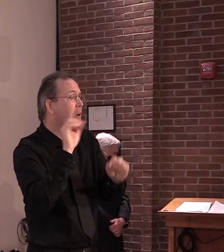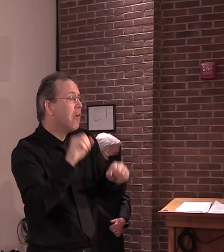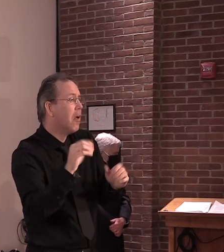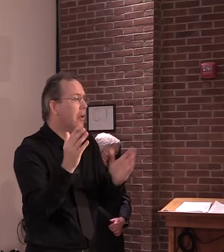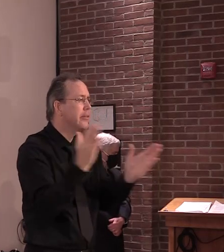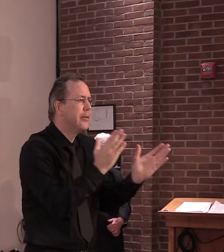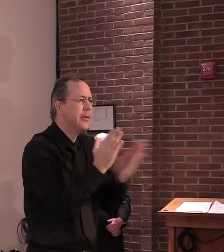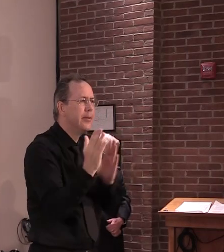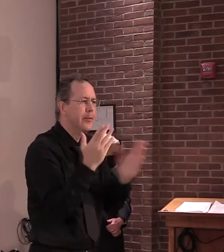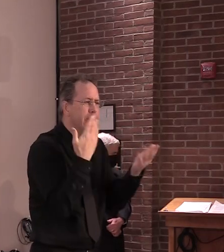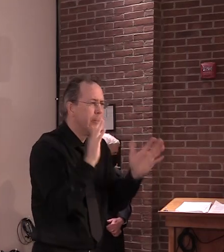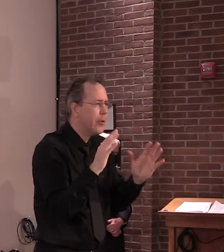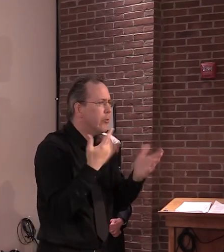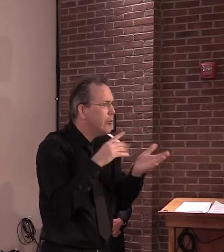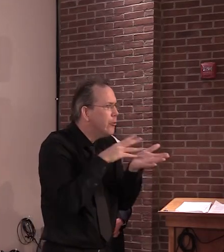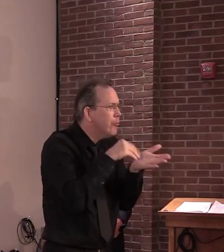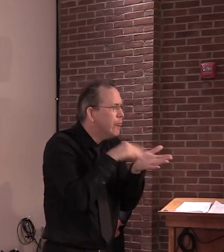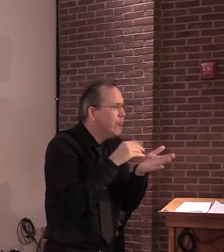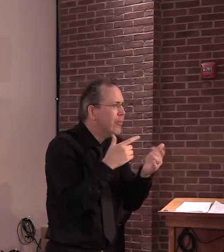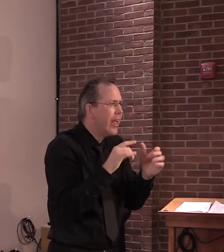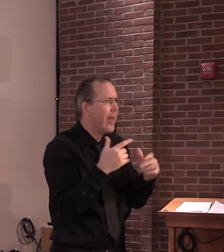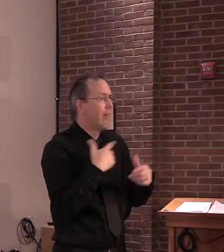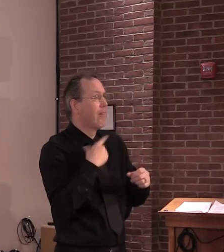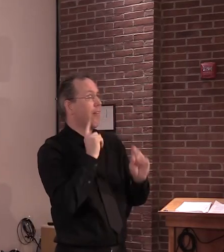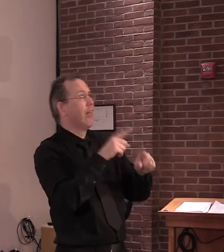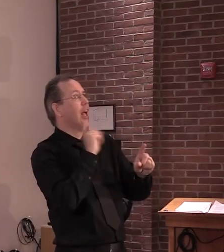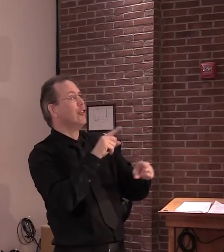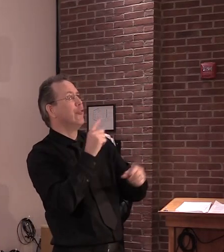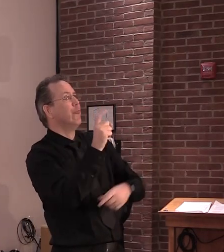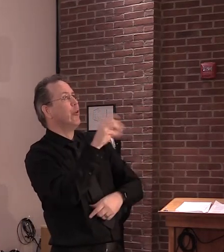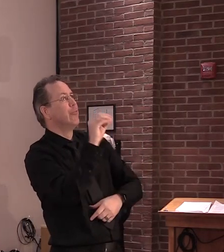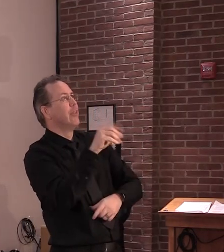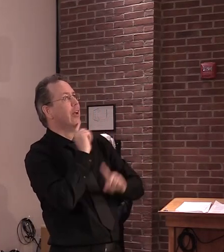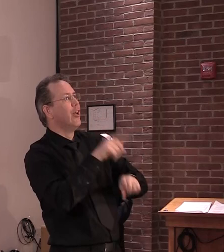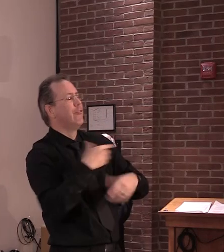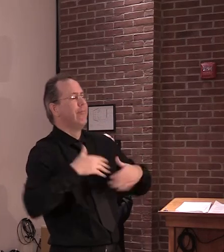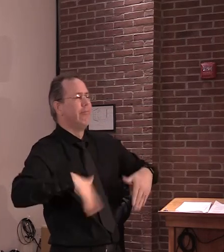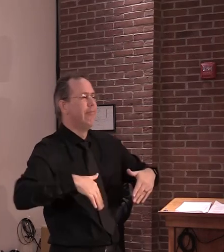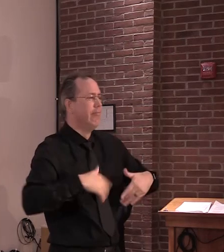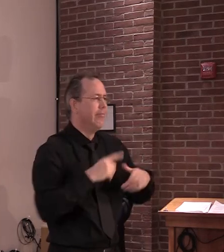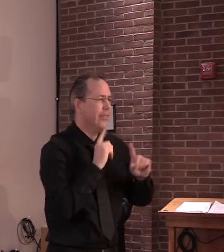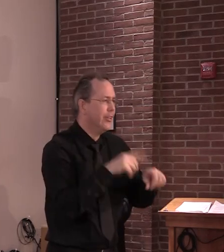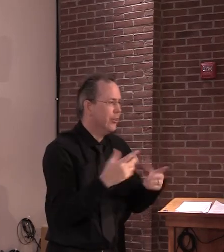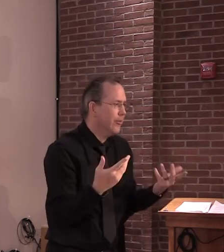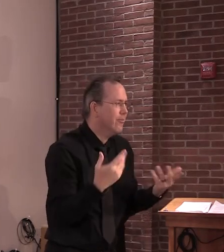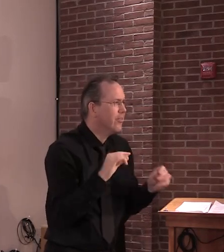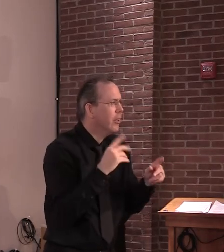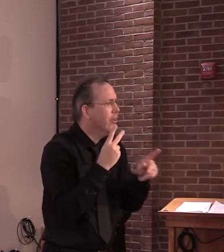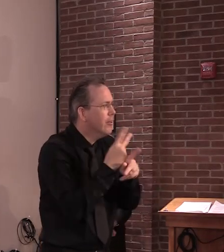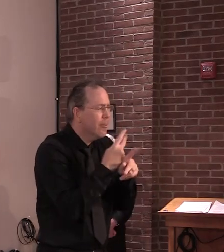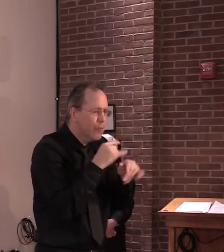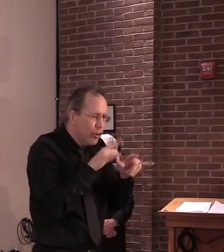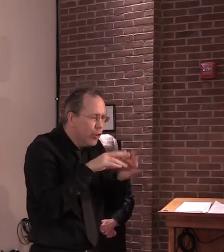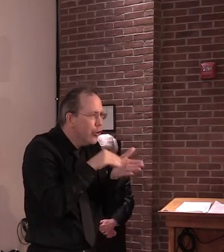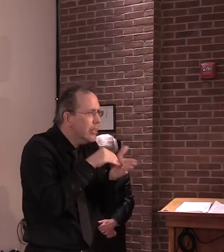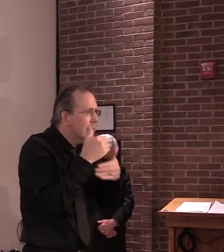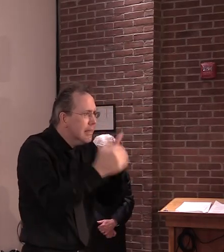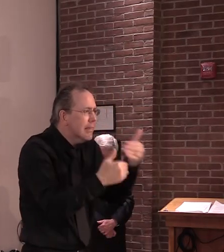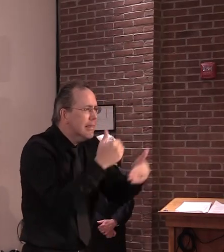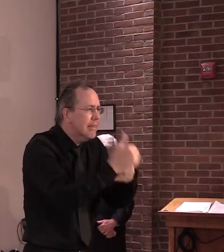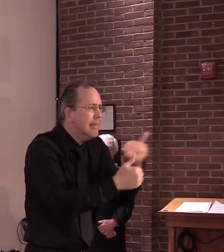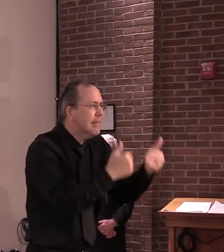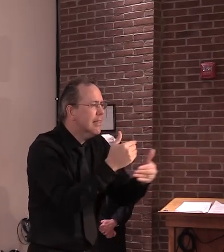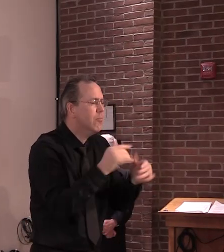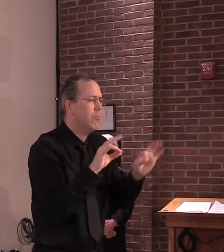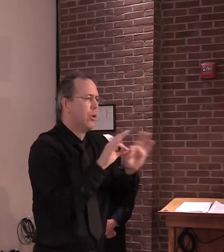that, unfortunately, the whole world is trying to find the answers simultaneously. And we try to learn